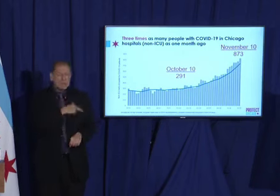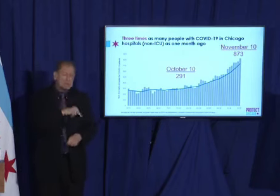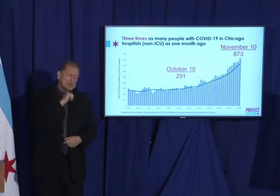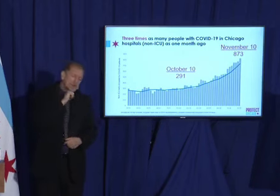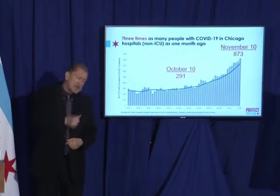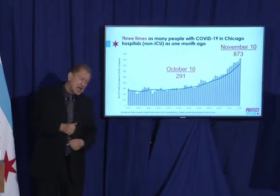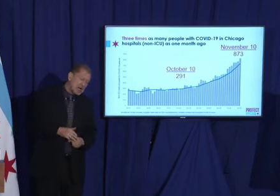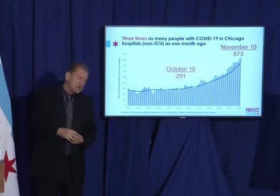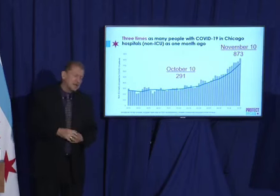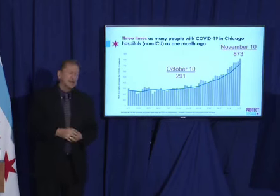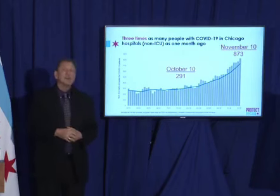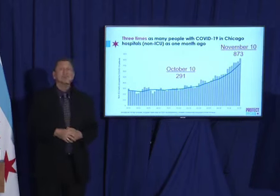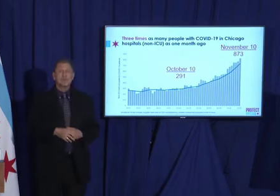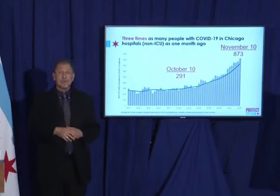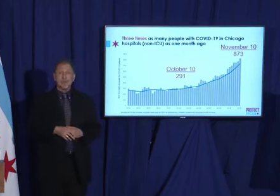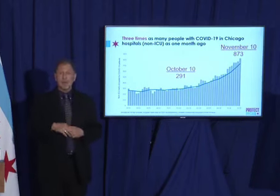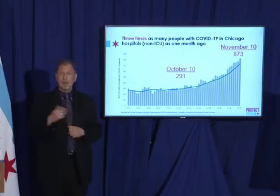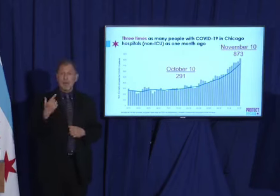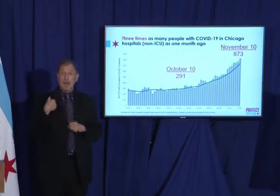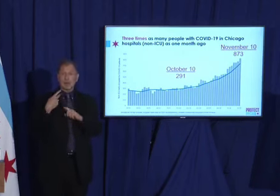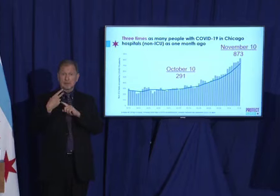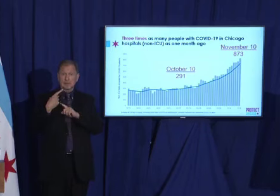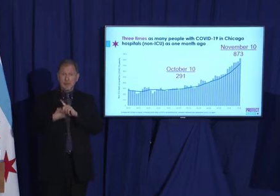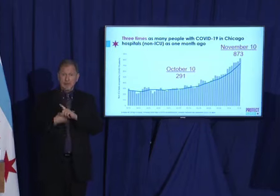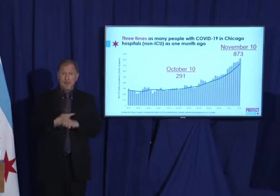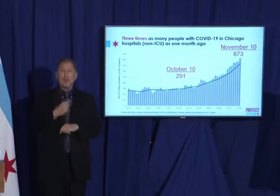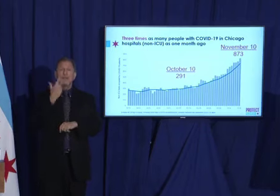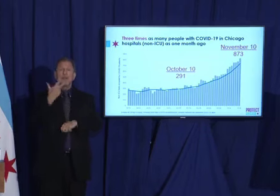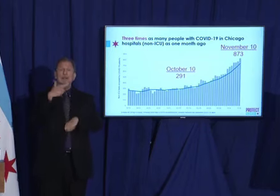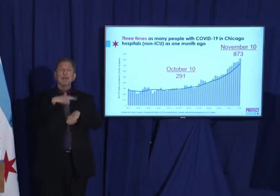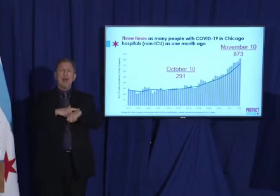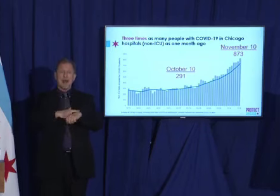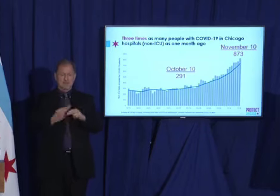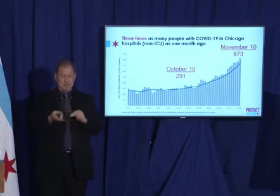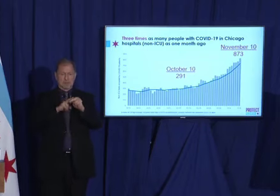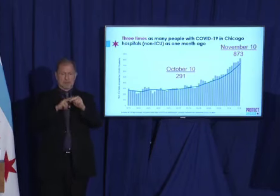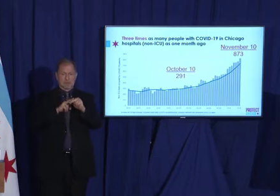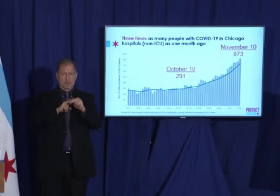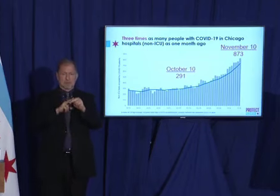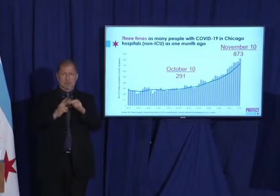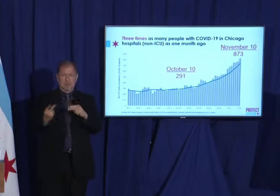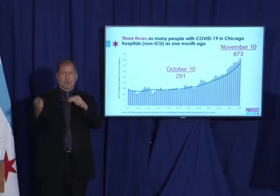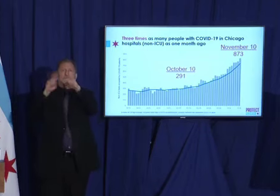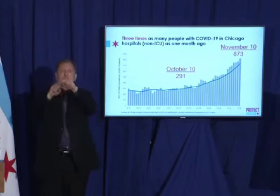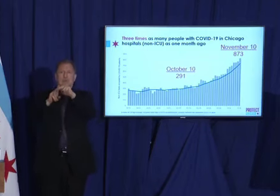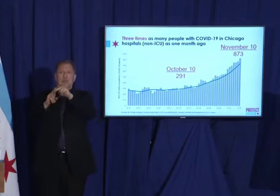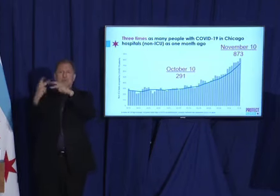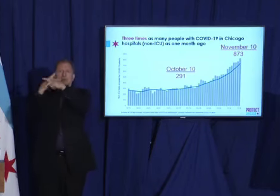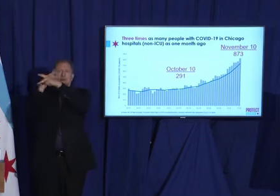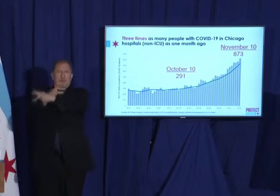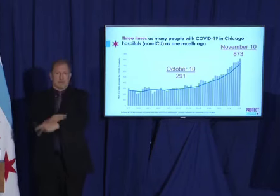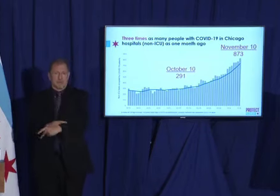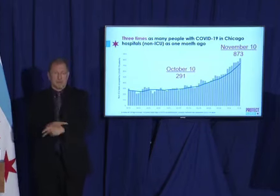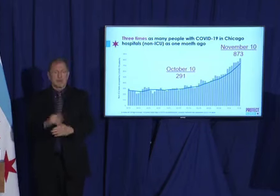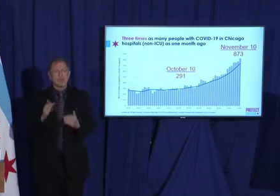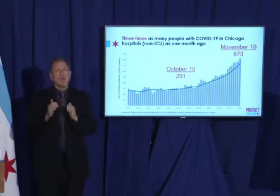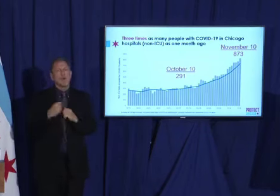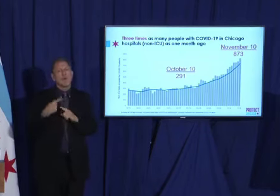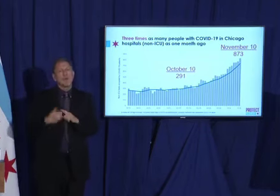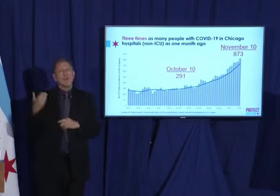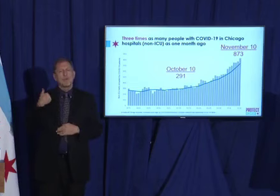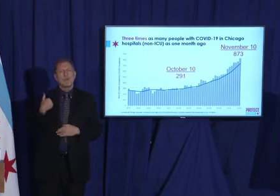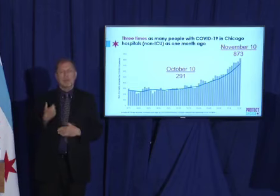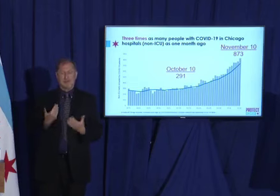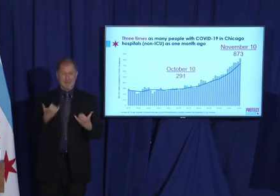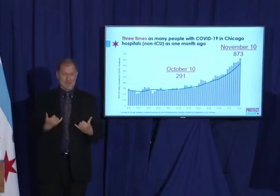In the last month, three times as many people with COVID-19 in Chicago hospitals as just one month ago. 873